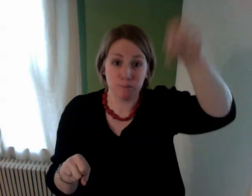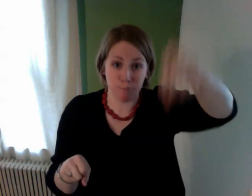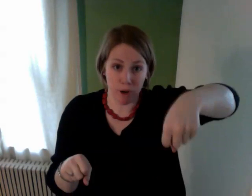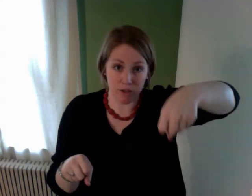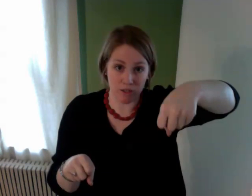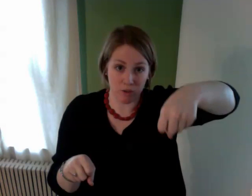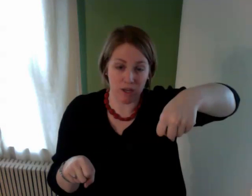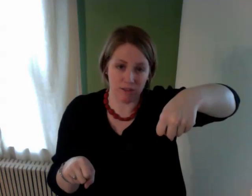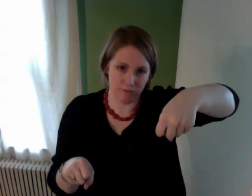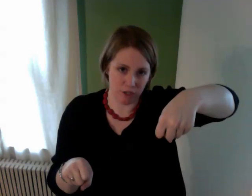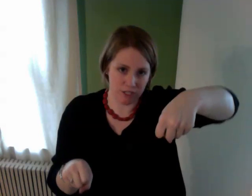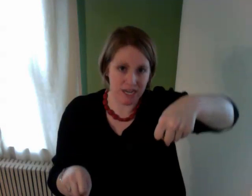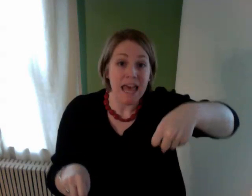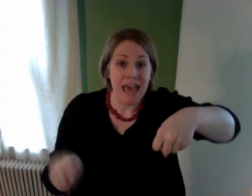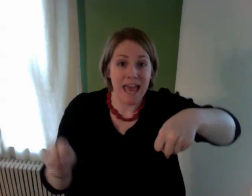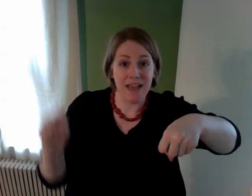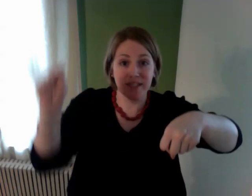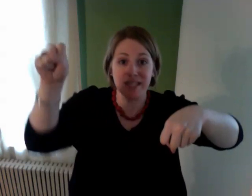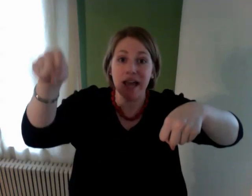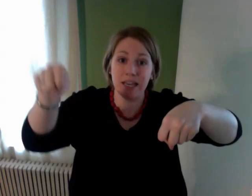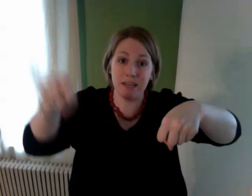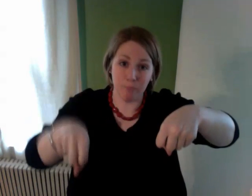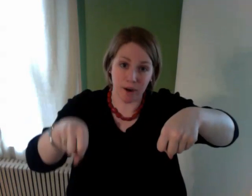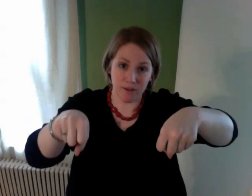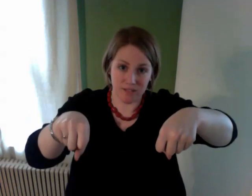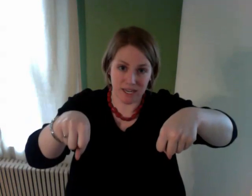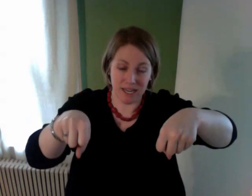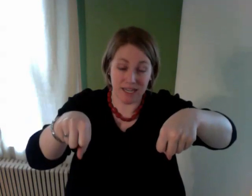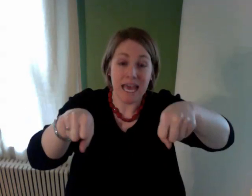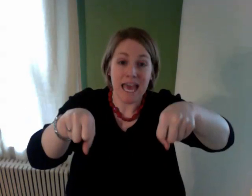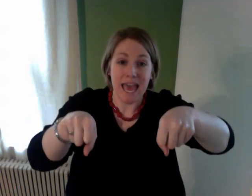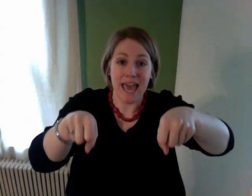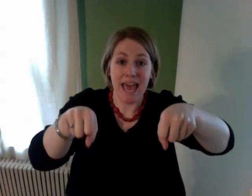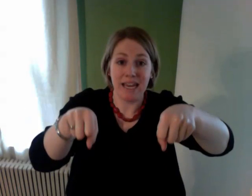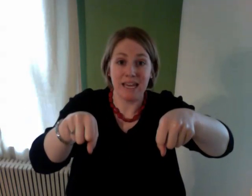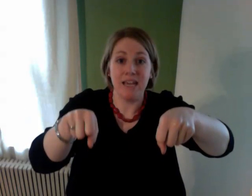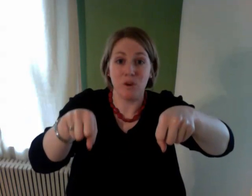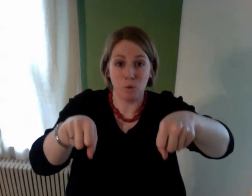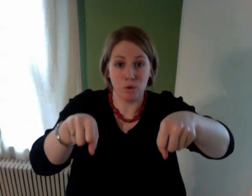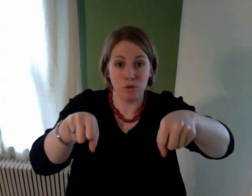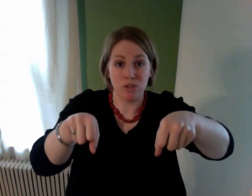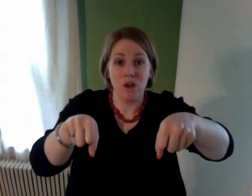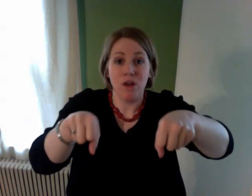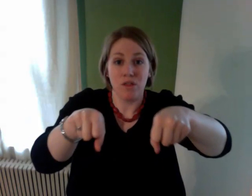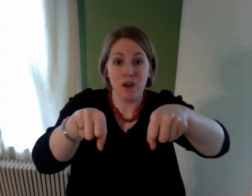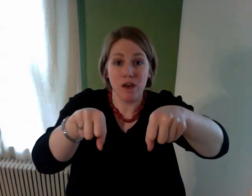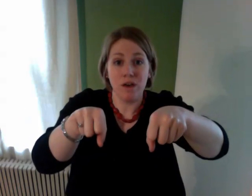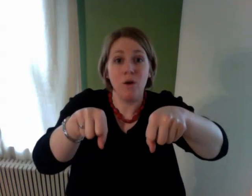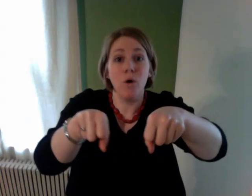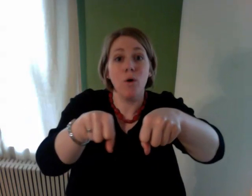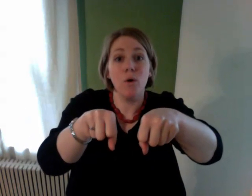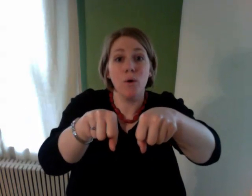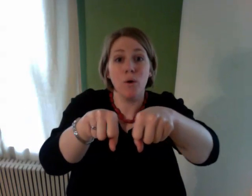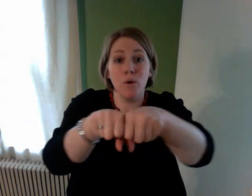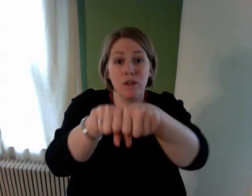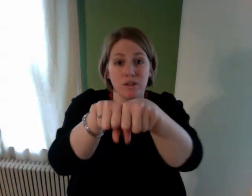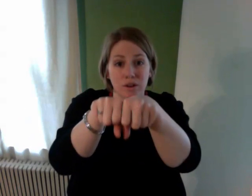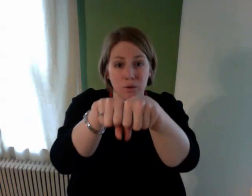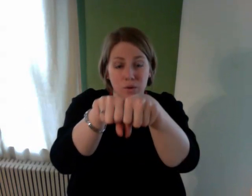part hold out the first hand and the second part second hand and it equals the whole and you want to hold